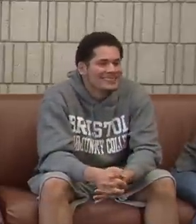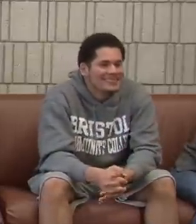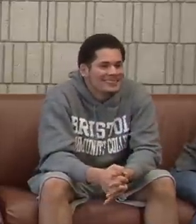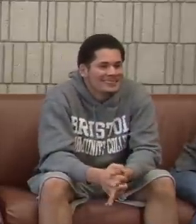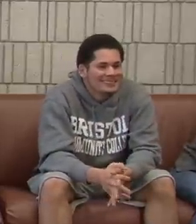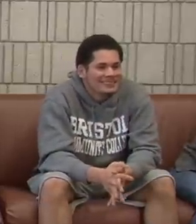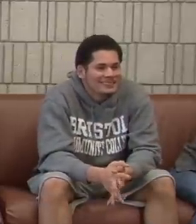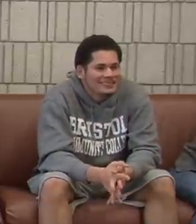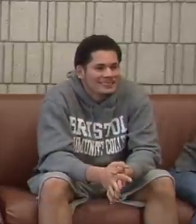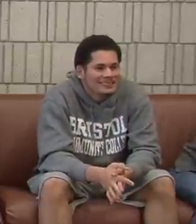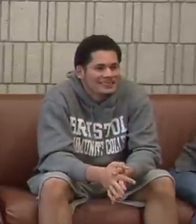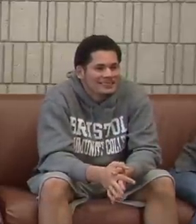What else?